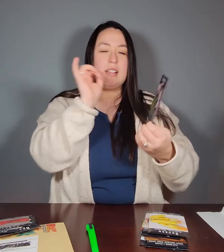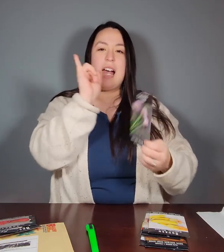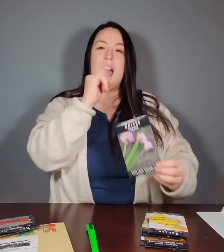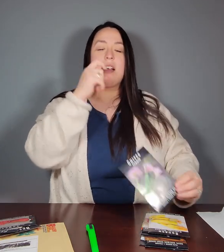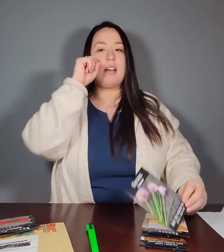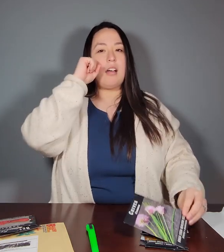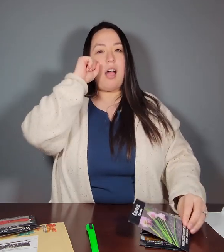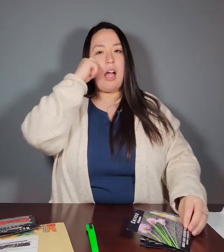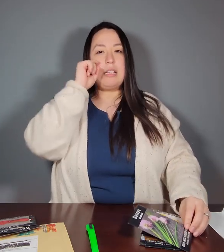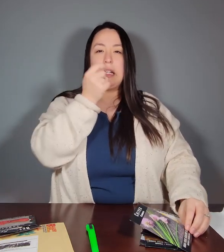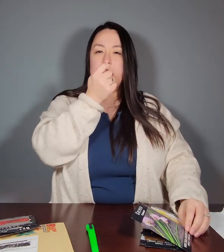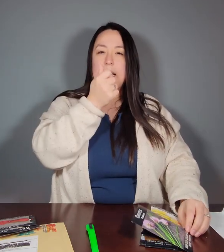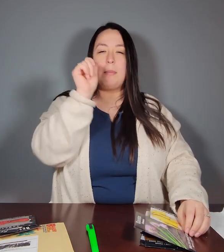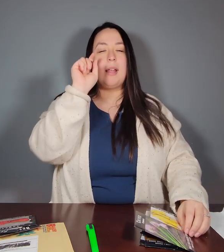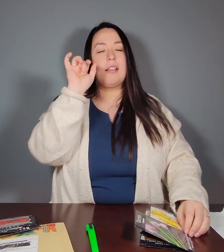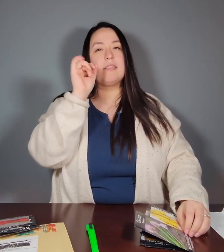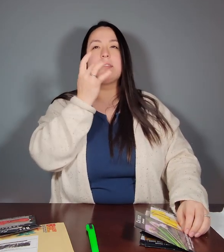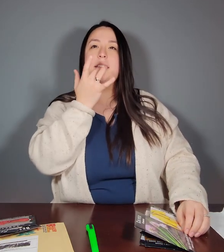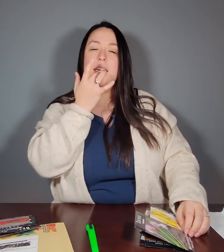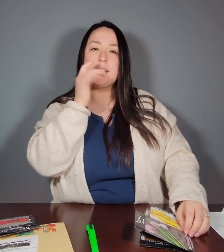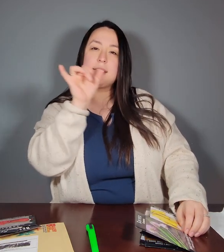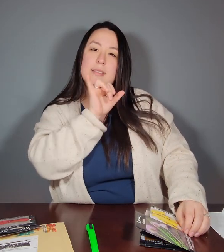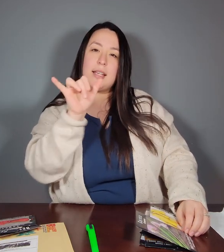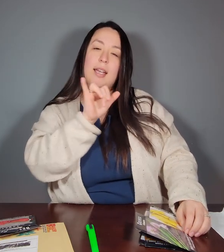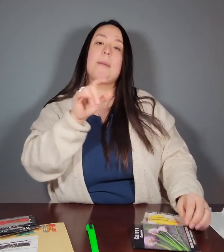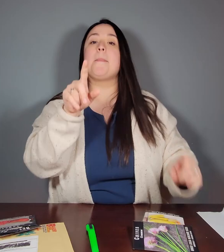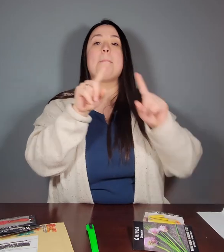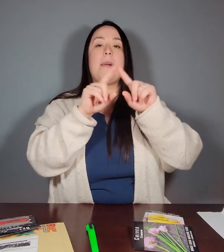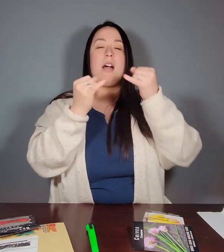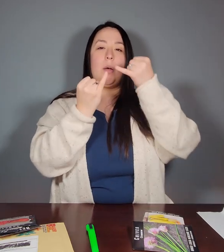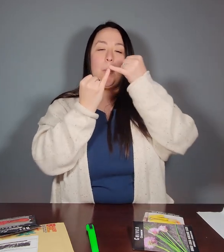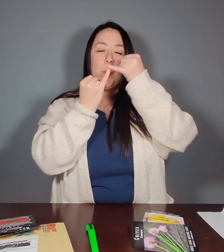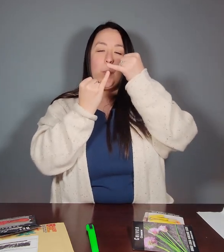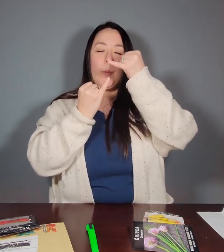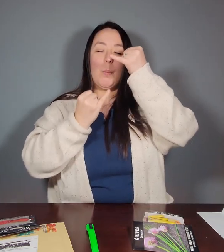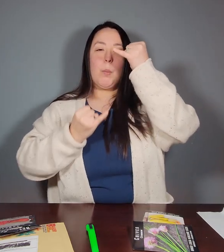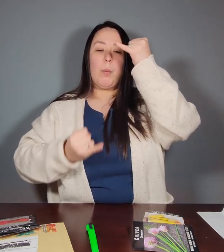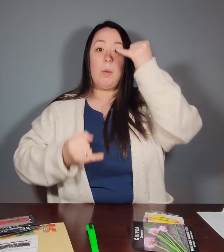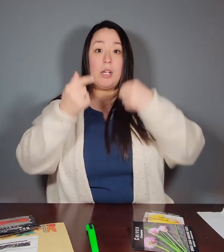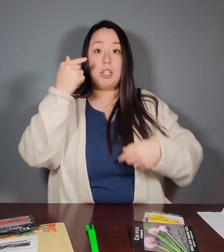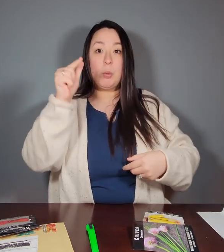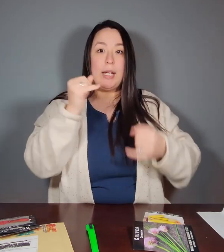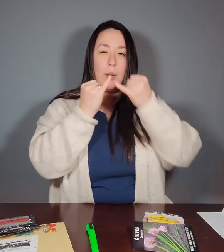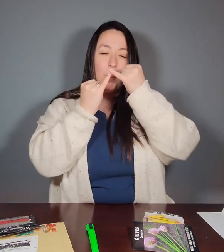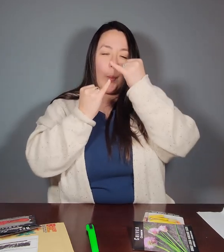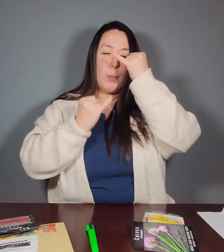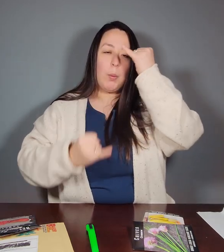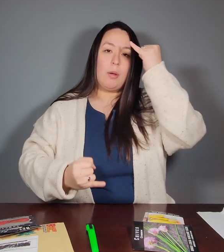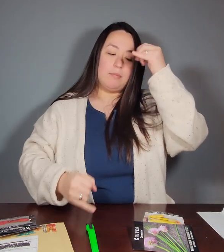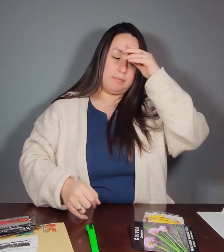Do you know these? They're called chives. They taste sort of like an onion, but they're thin and they're green.